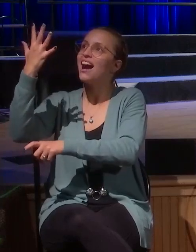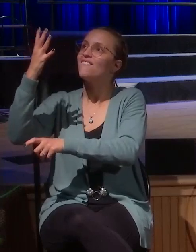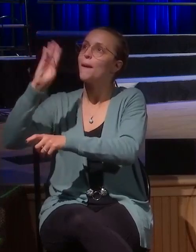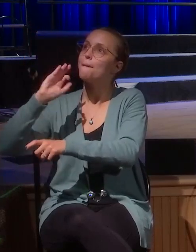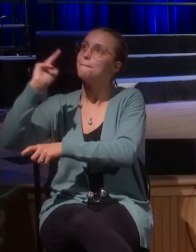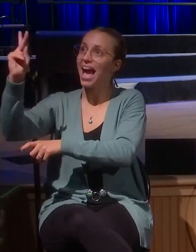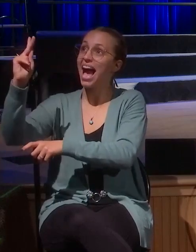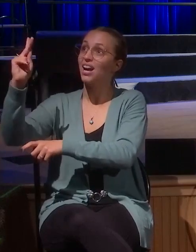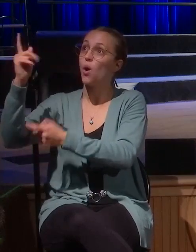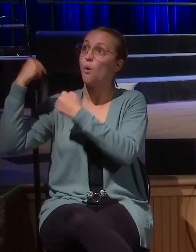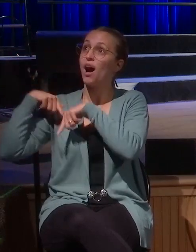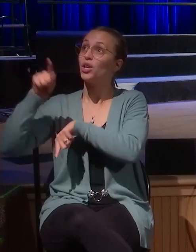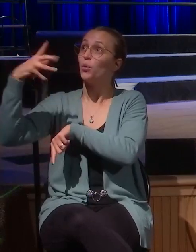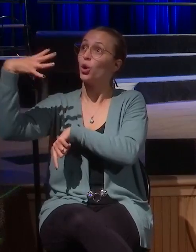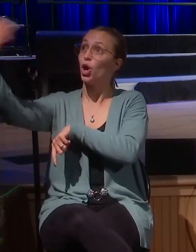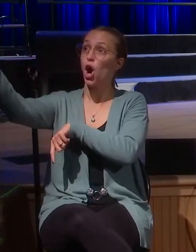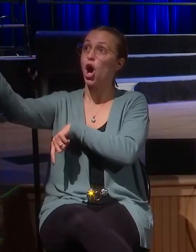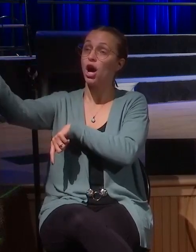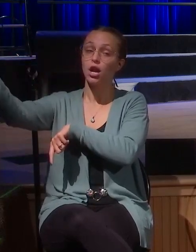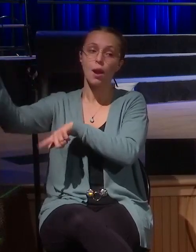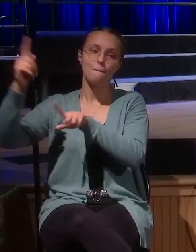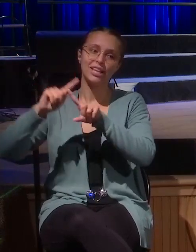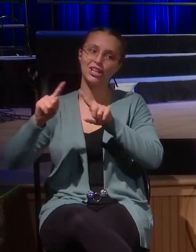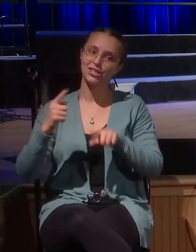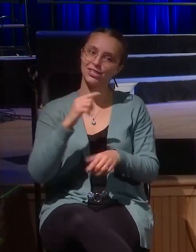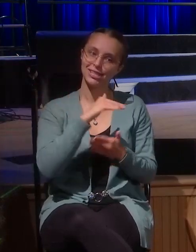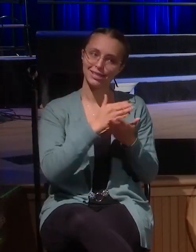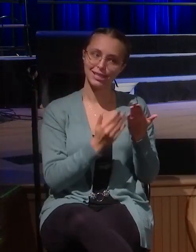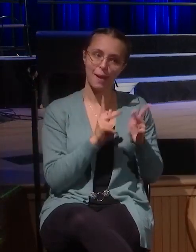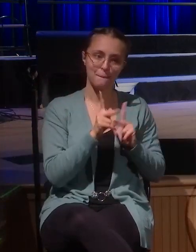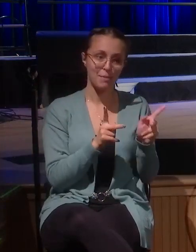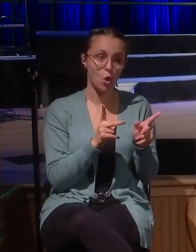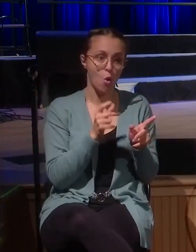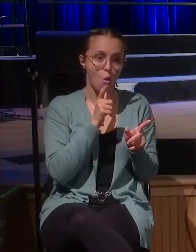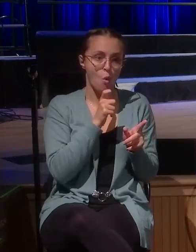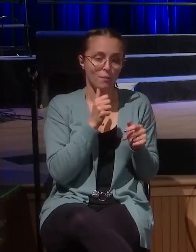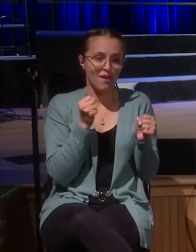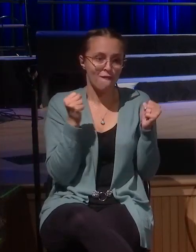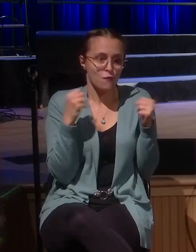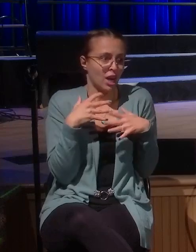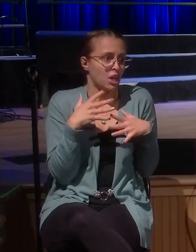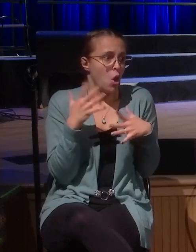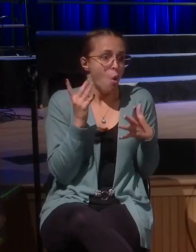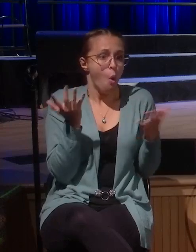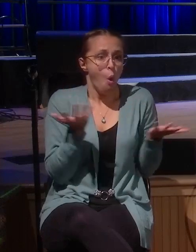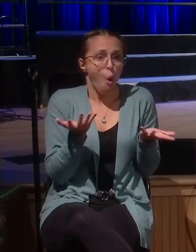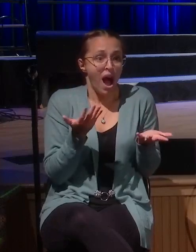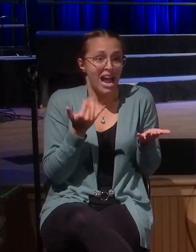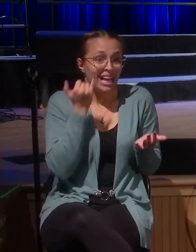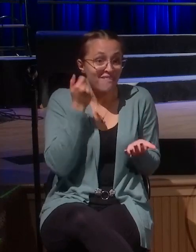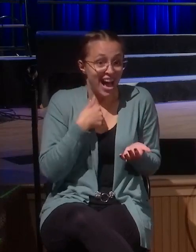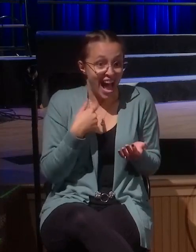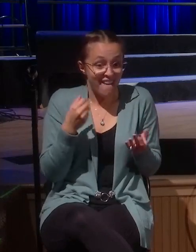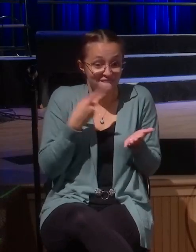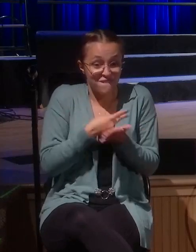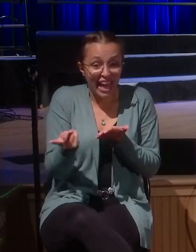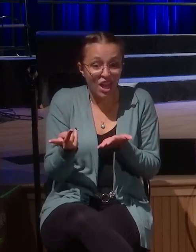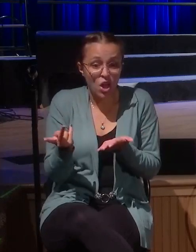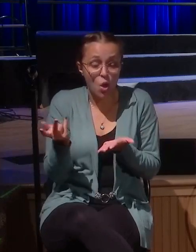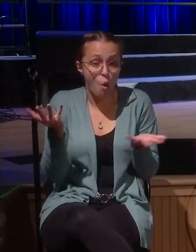away, this work. But he says, there's some people that would say, oh man, I'm afraid. What if I fail? What if I can't get into it? What if he